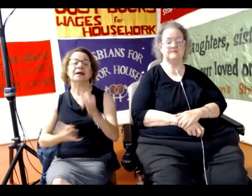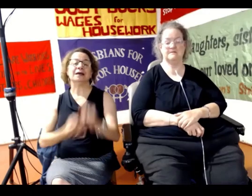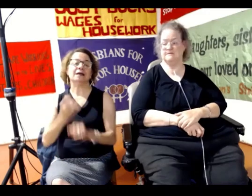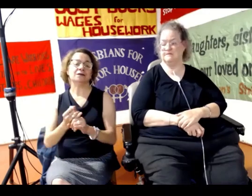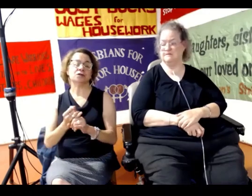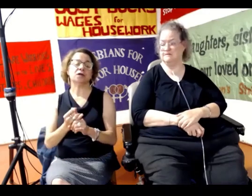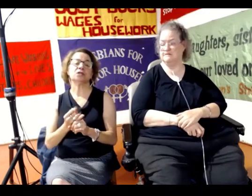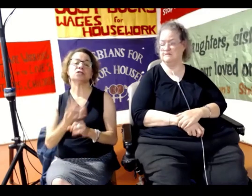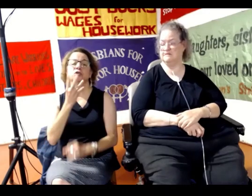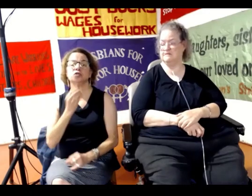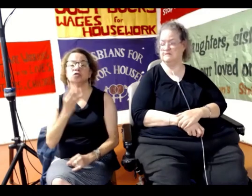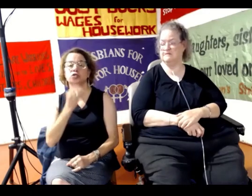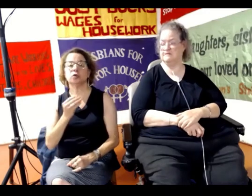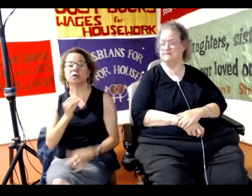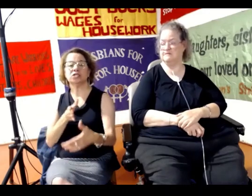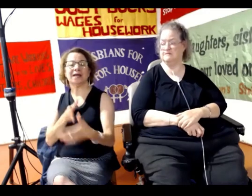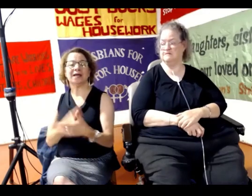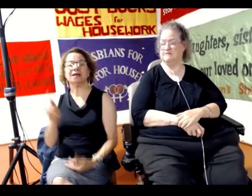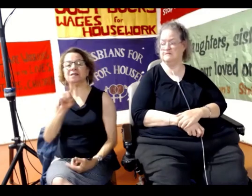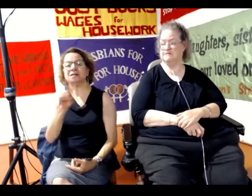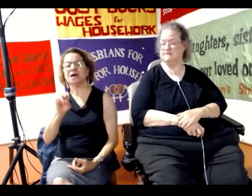Jewish Anti-Zionist Network,